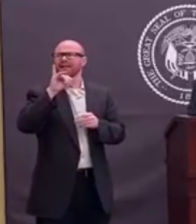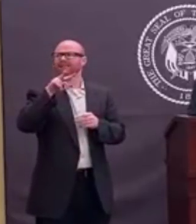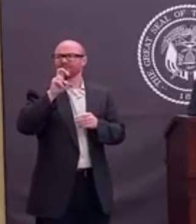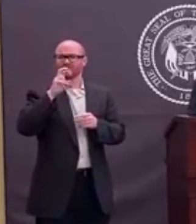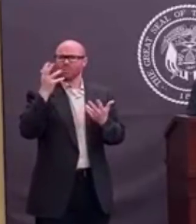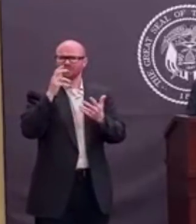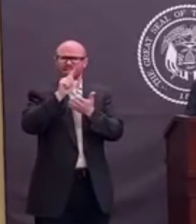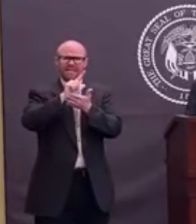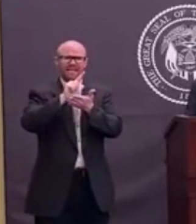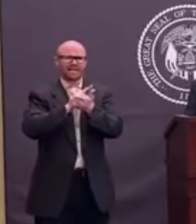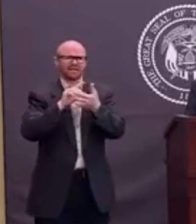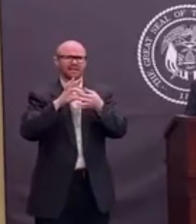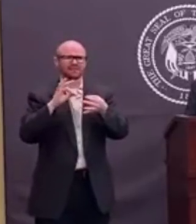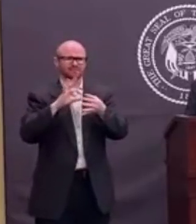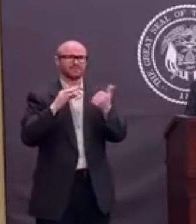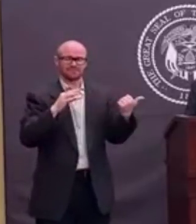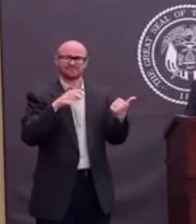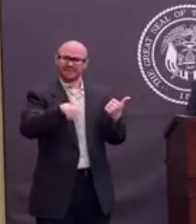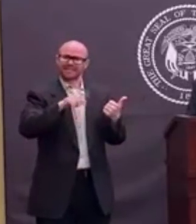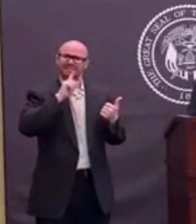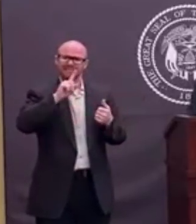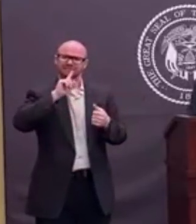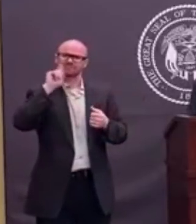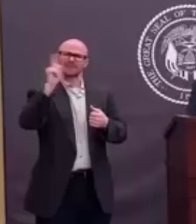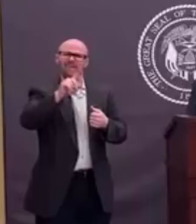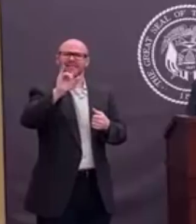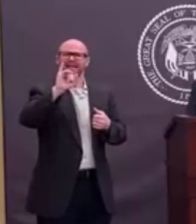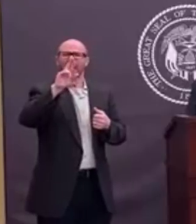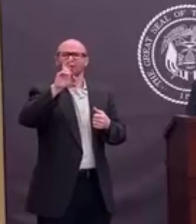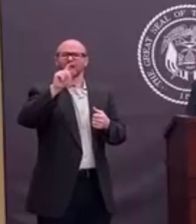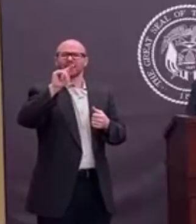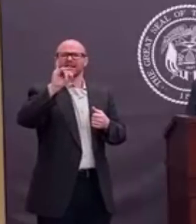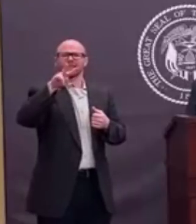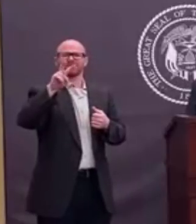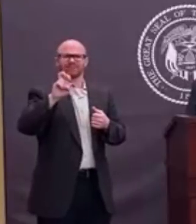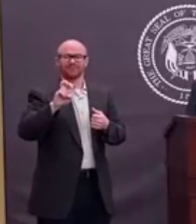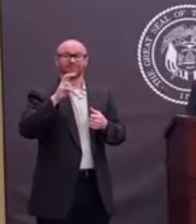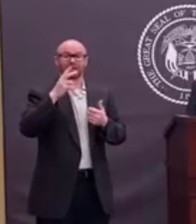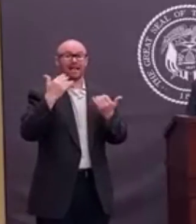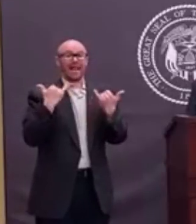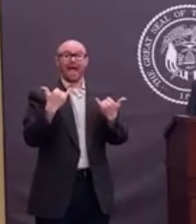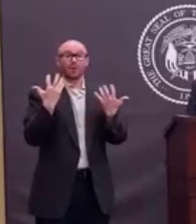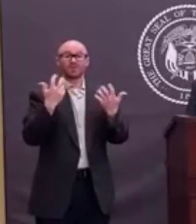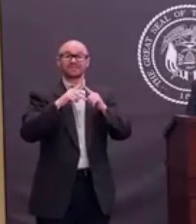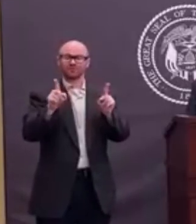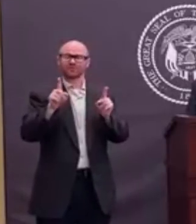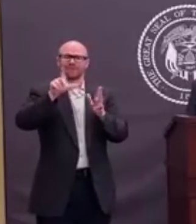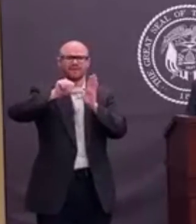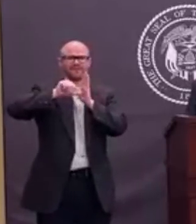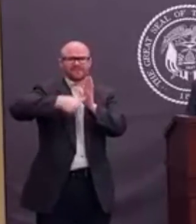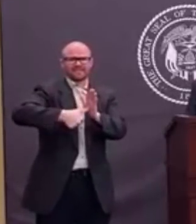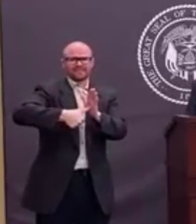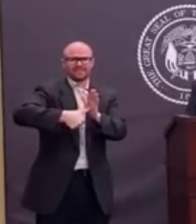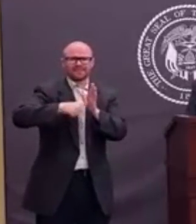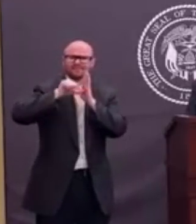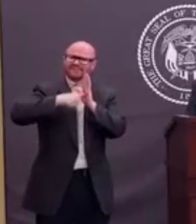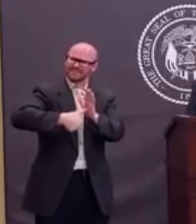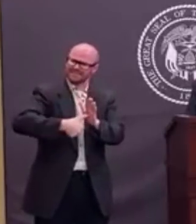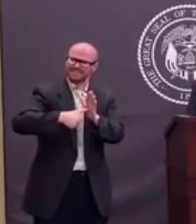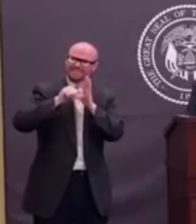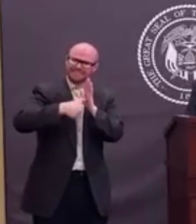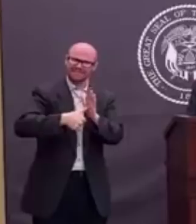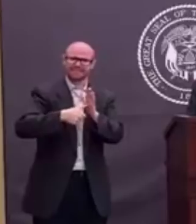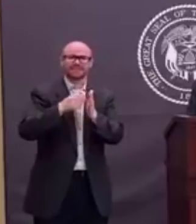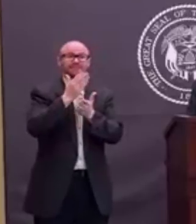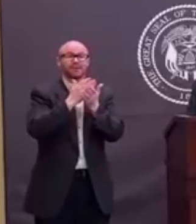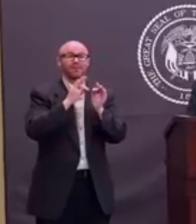This is a directive that's being given. The difference really is one of emphasis, kind of reinforcement. Some of